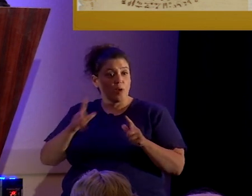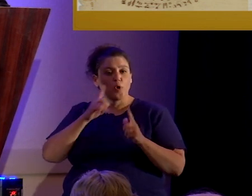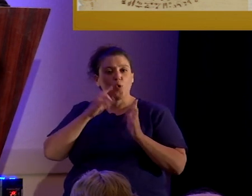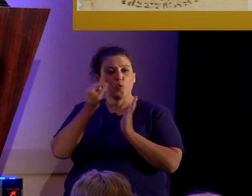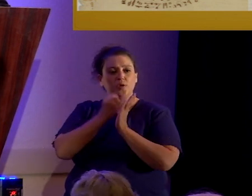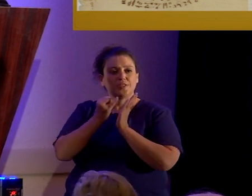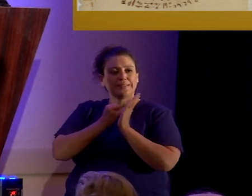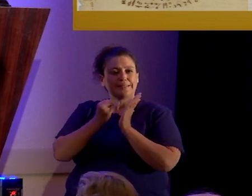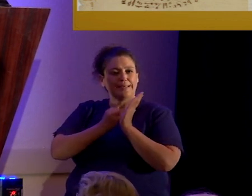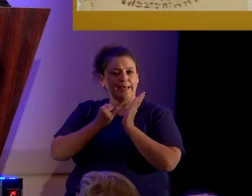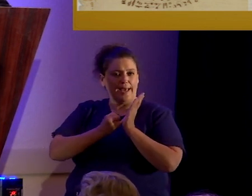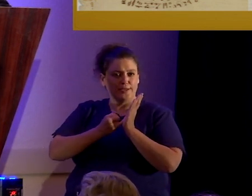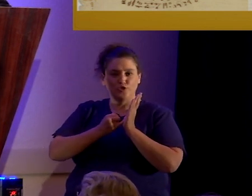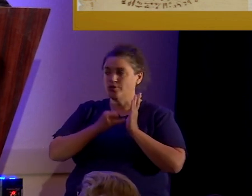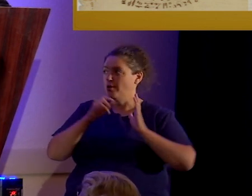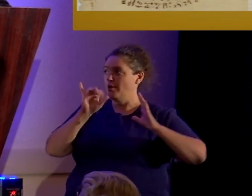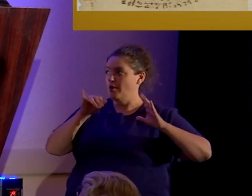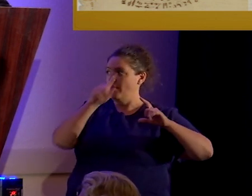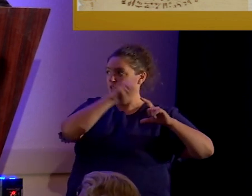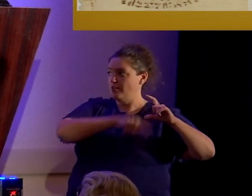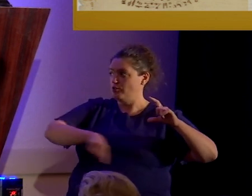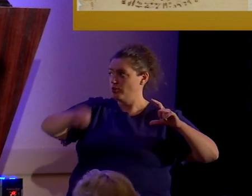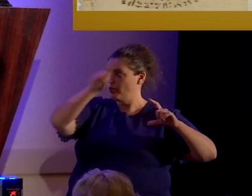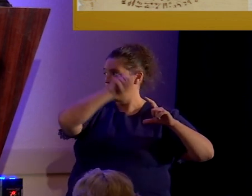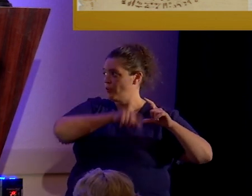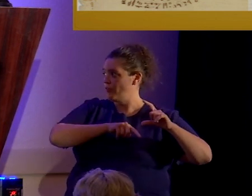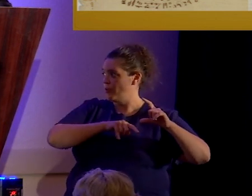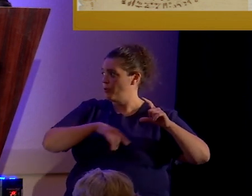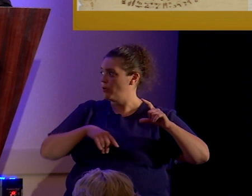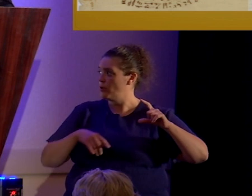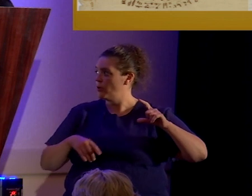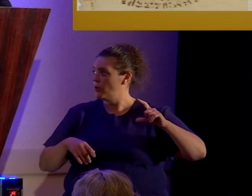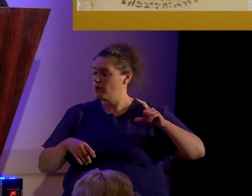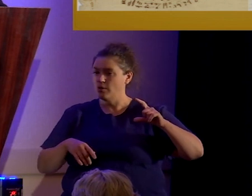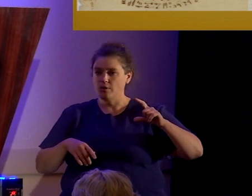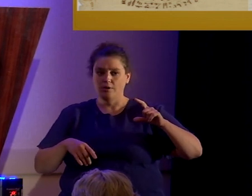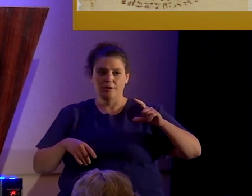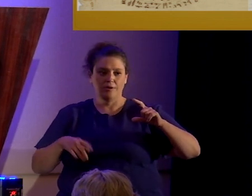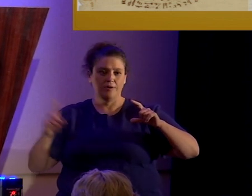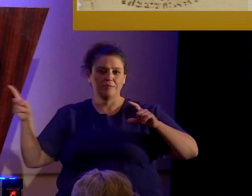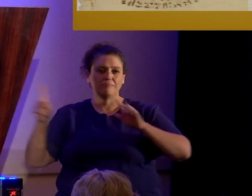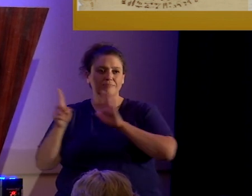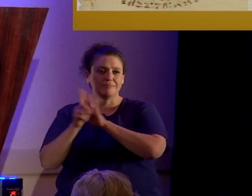circular figure, a facsimile two, but it